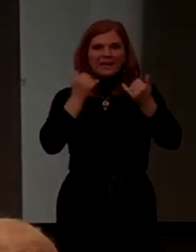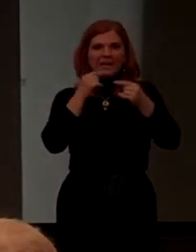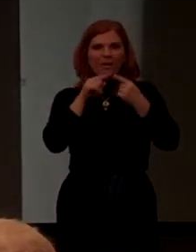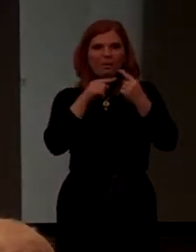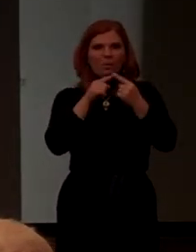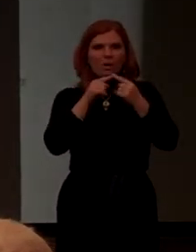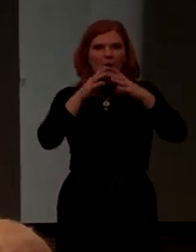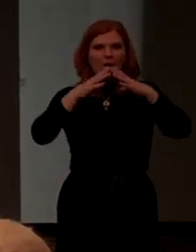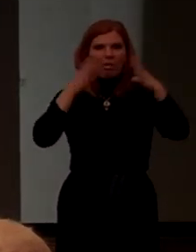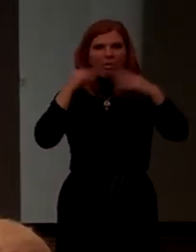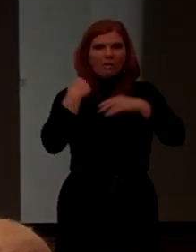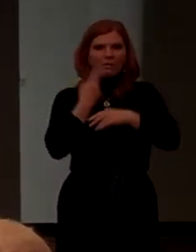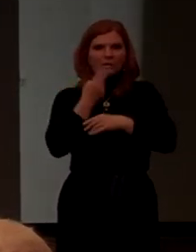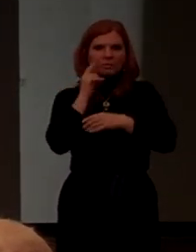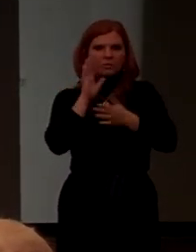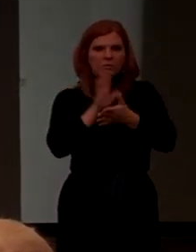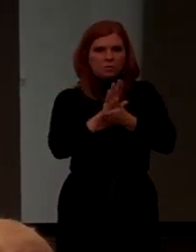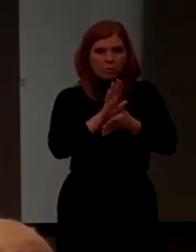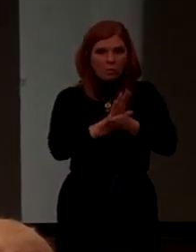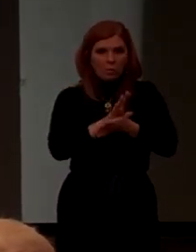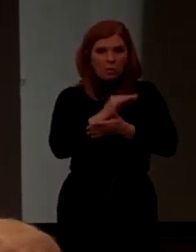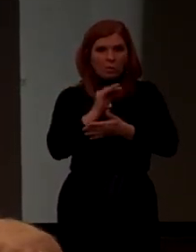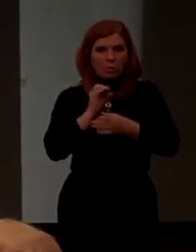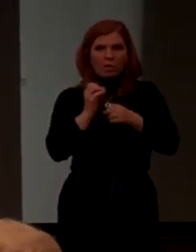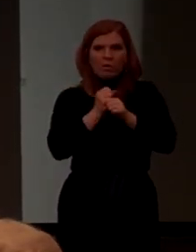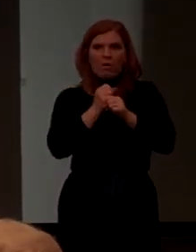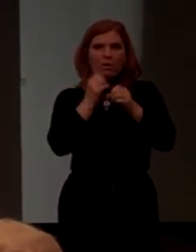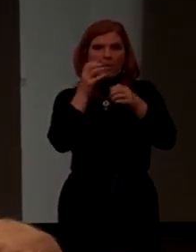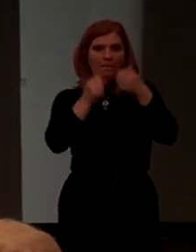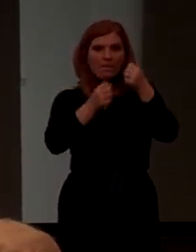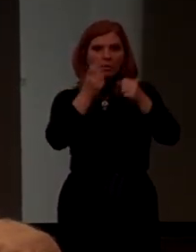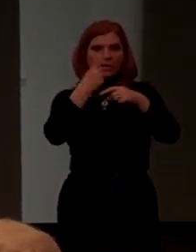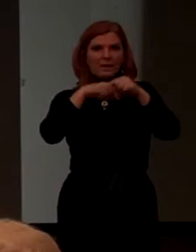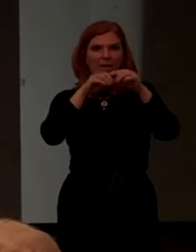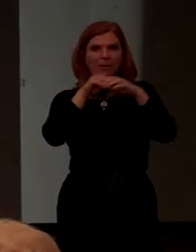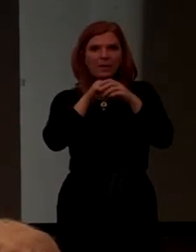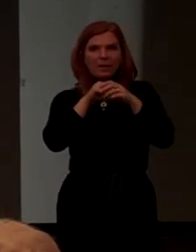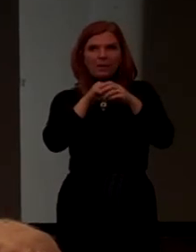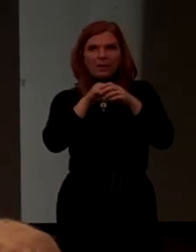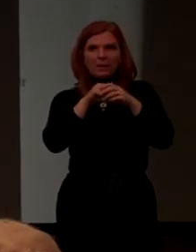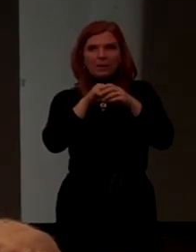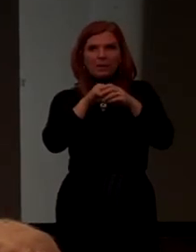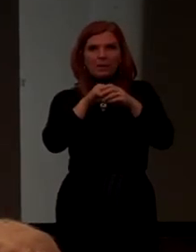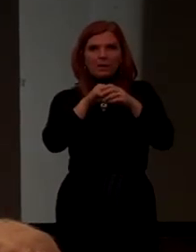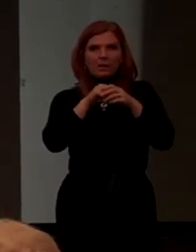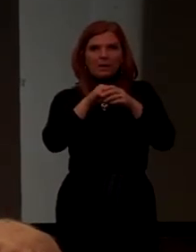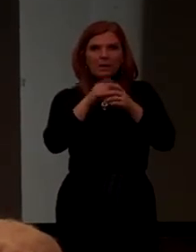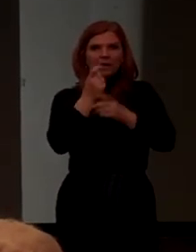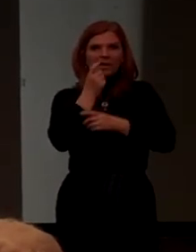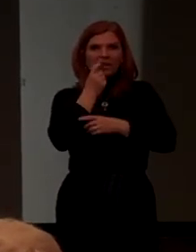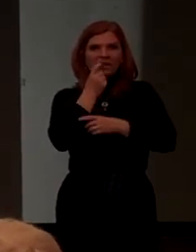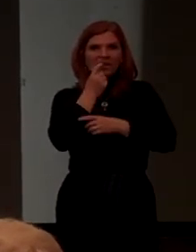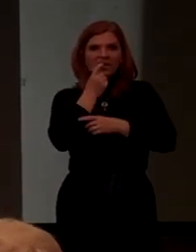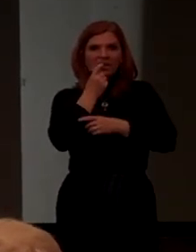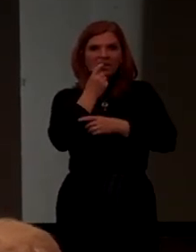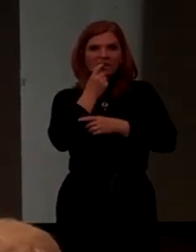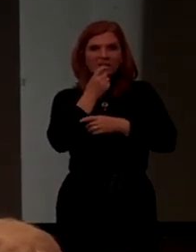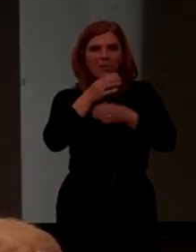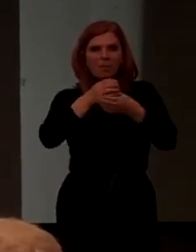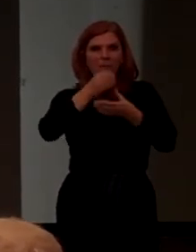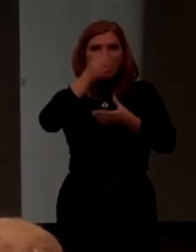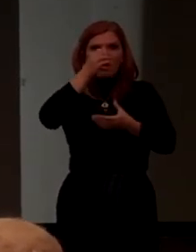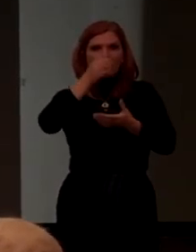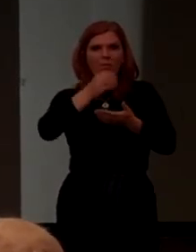when a lot of us were in school, and we got our milk, it came in little, what, glass bottles.